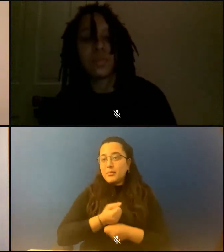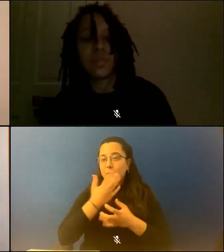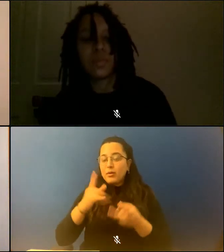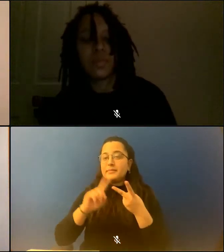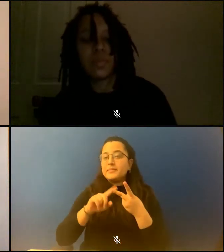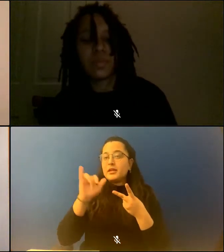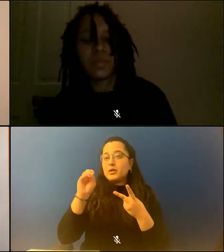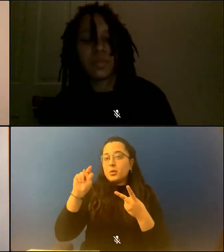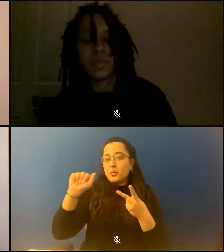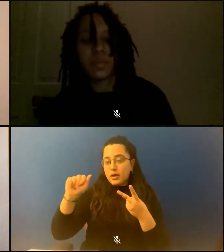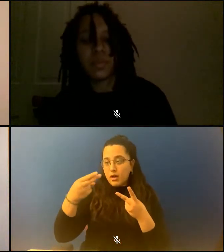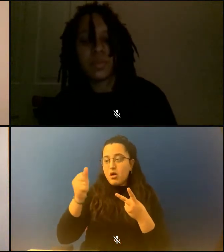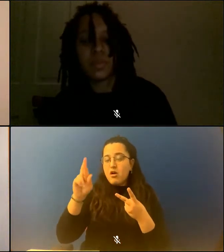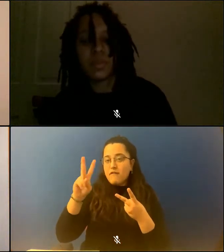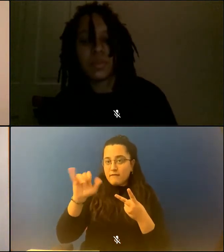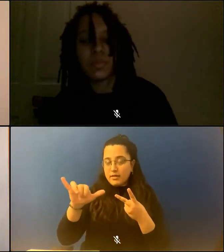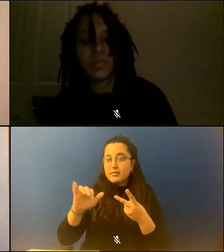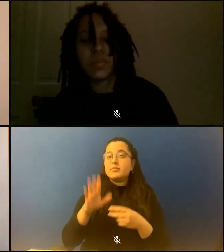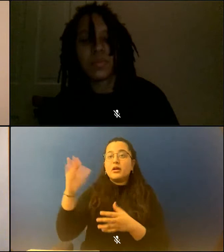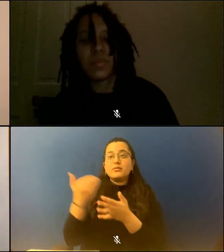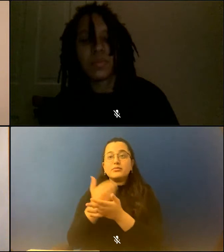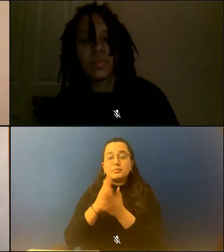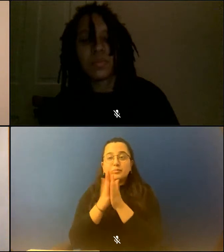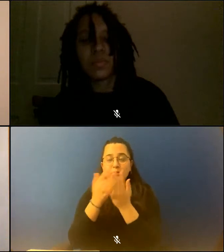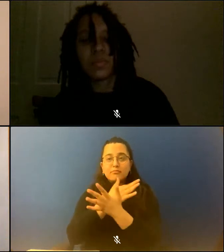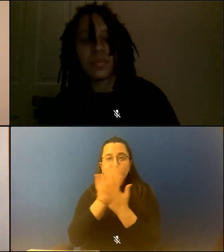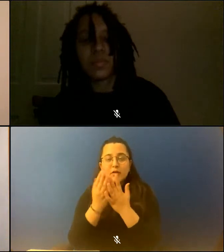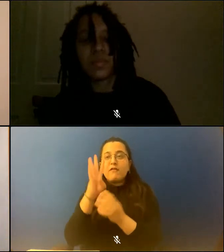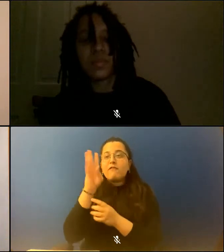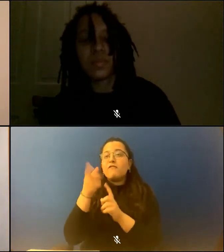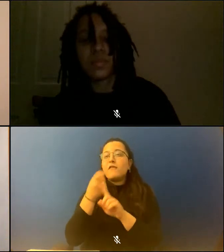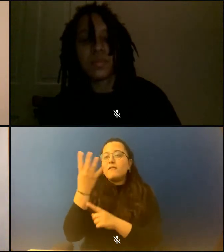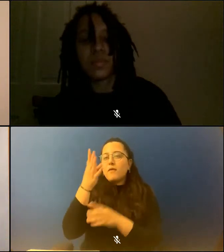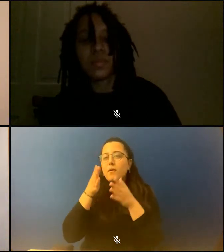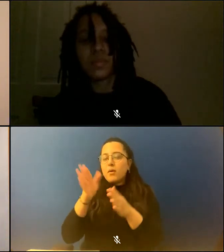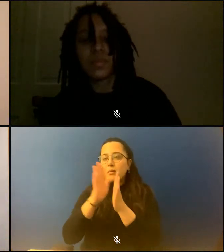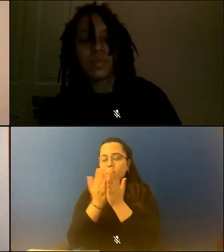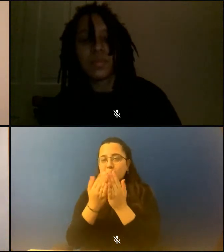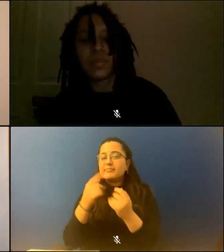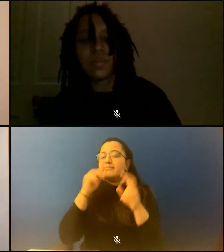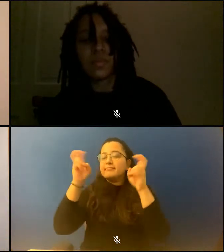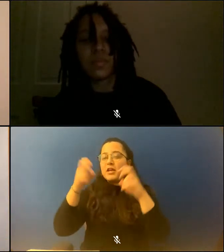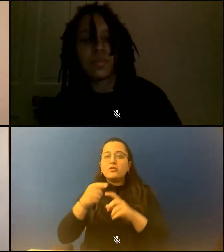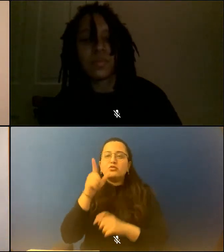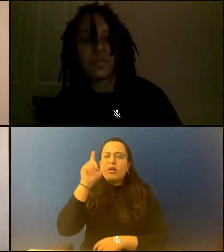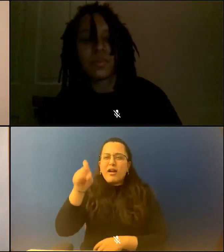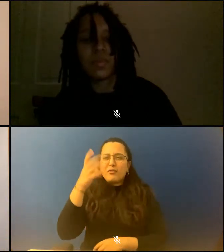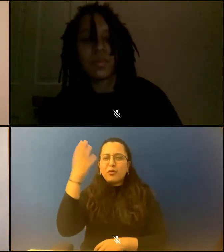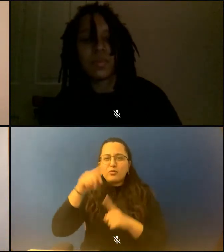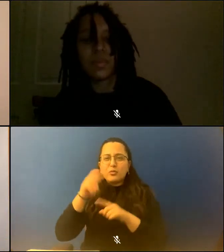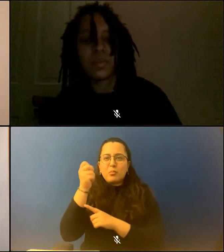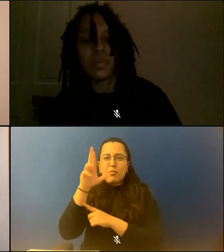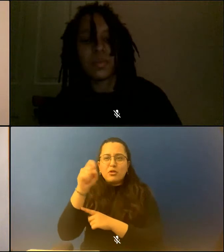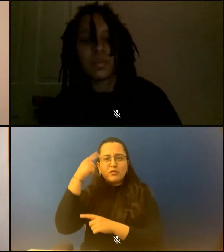Yona's newest collection from 4-Way Books is titled You Don't Have to Go to Mars for Love. Harvey is also